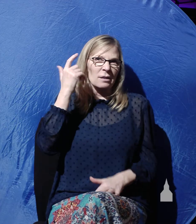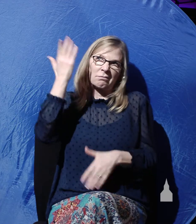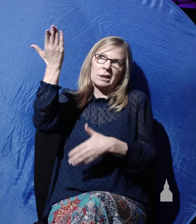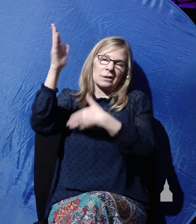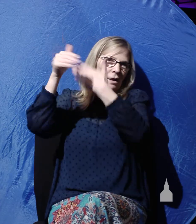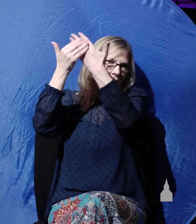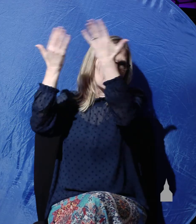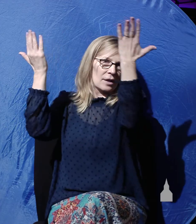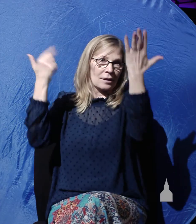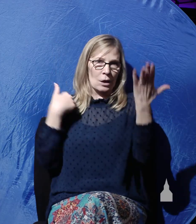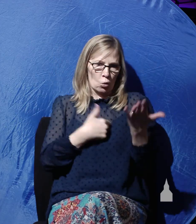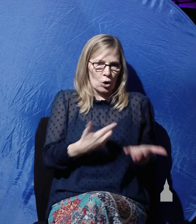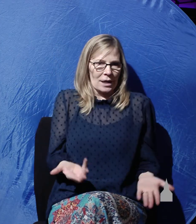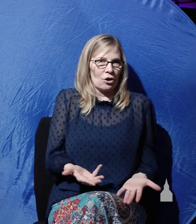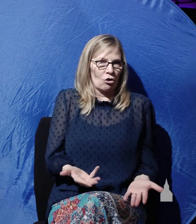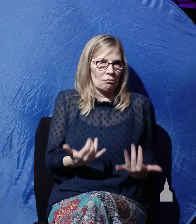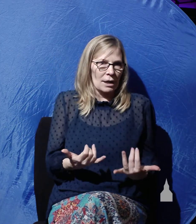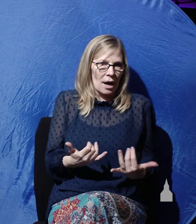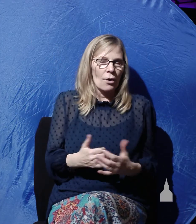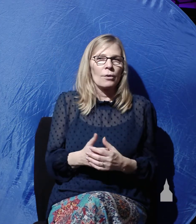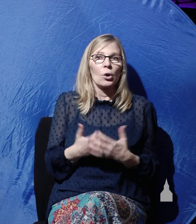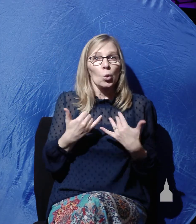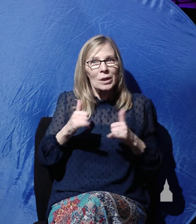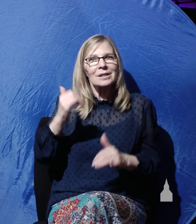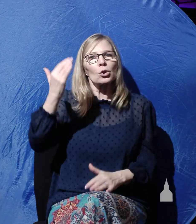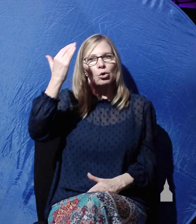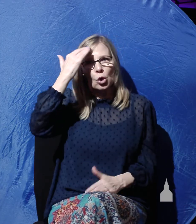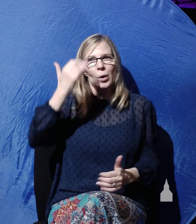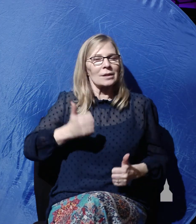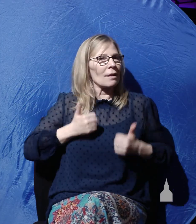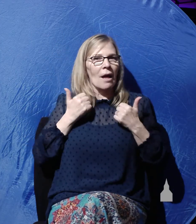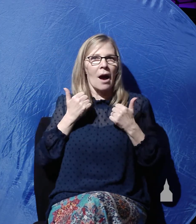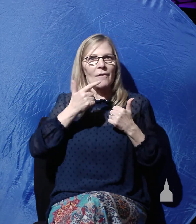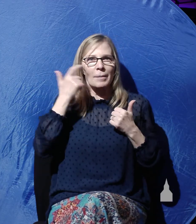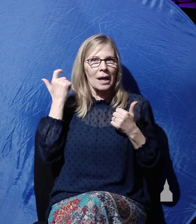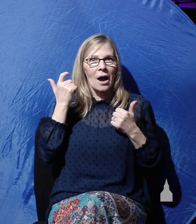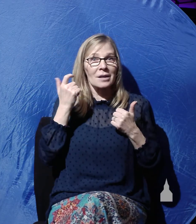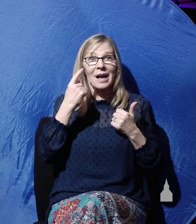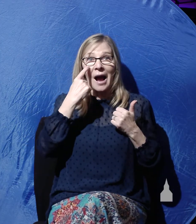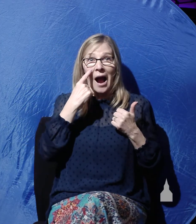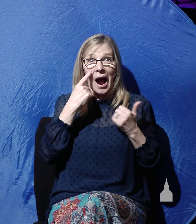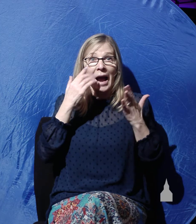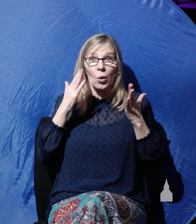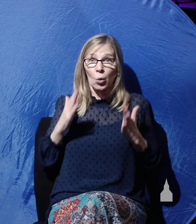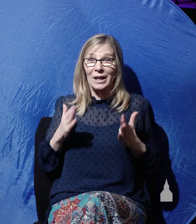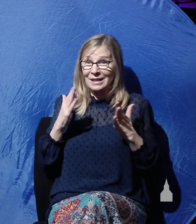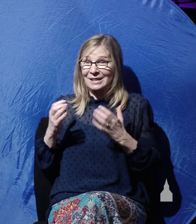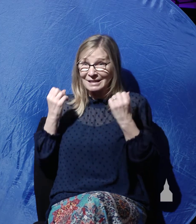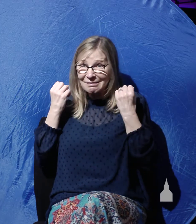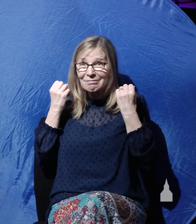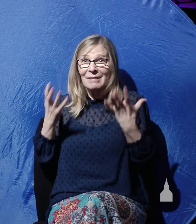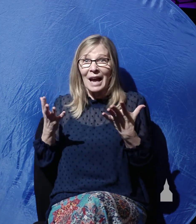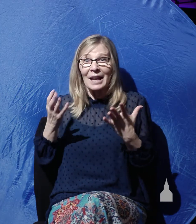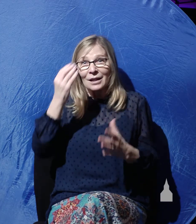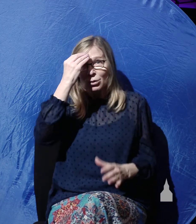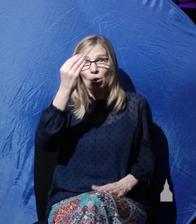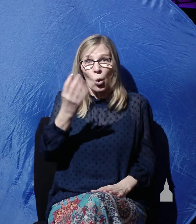and we're here. We still know he's alive because eyewitnesses have told us that they saw him.